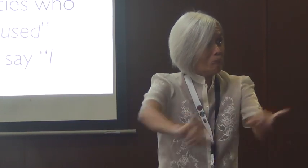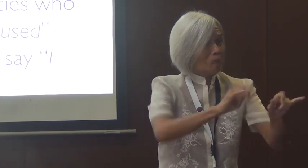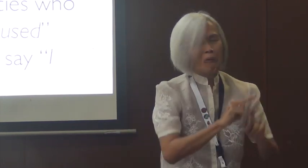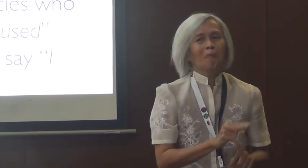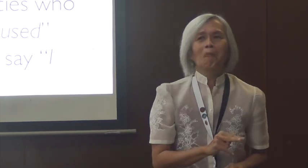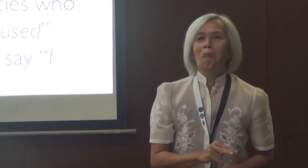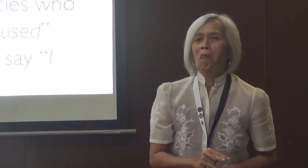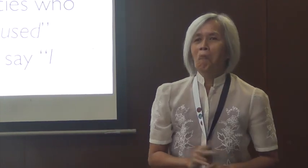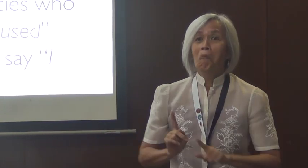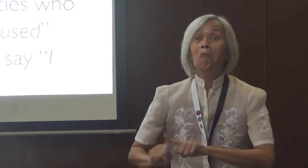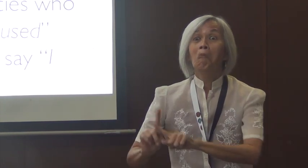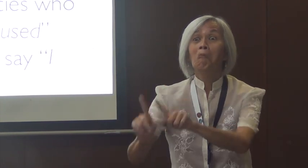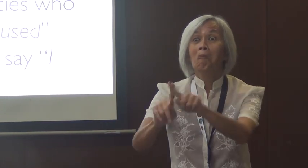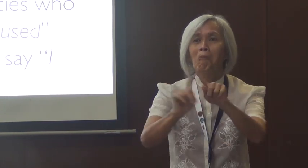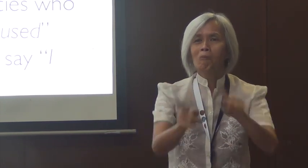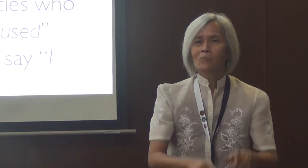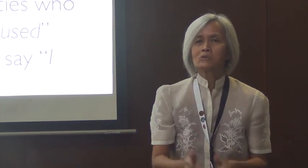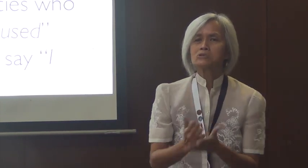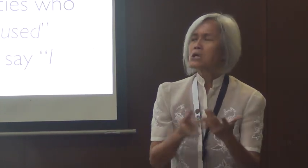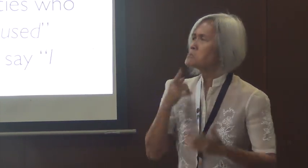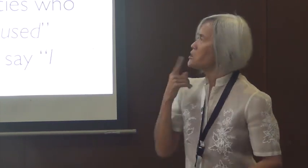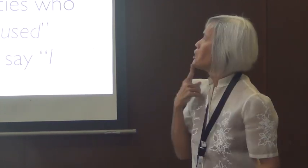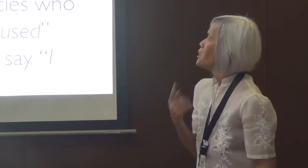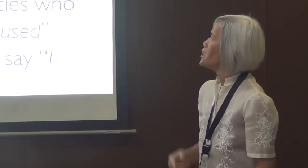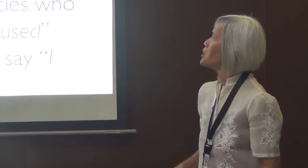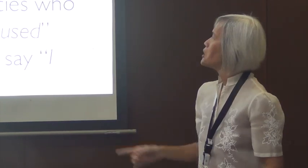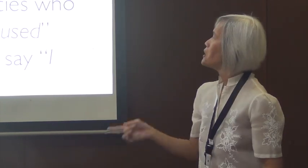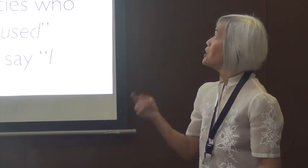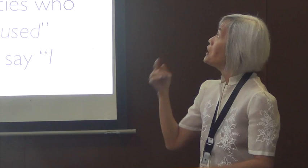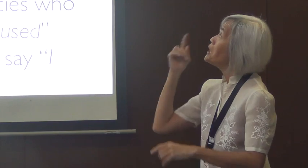the deaf community. So you'll be surprised.